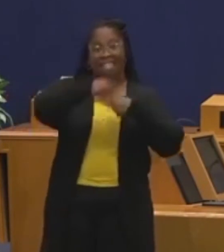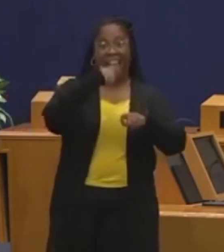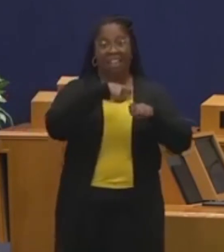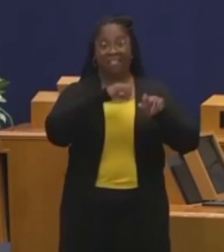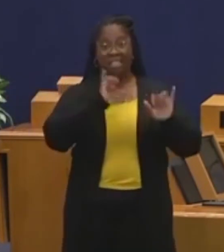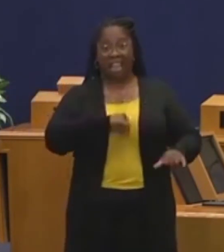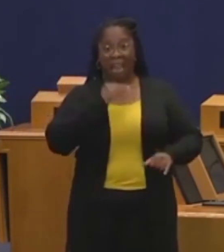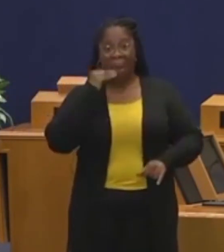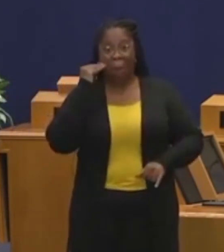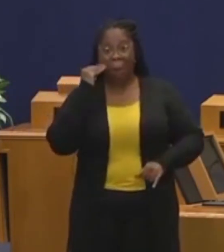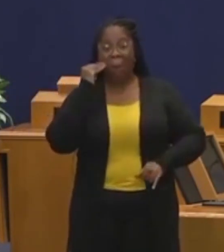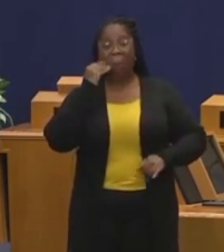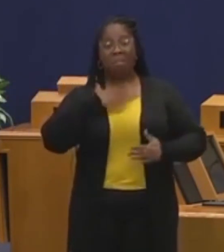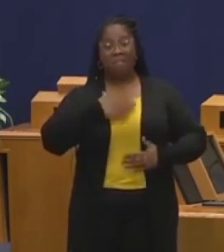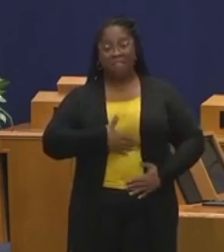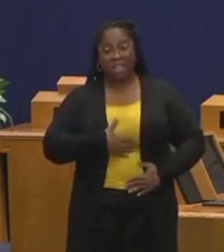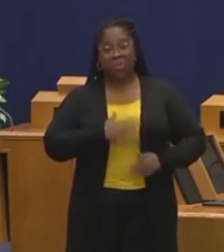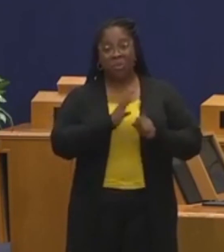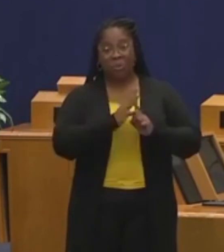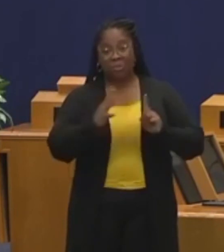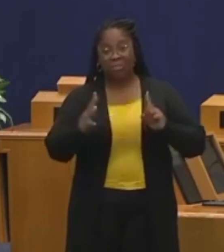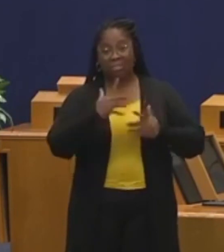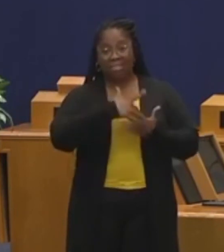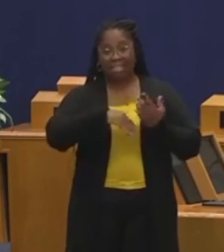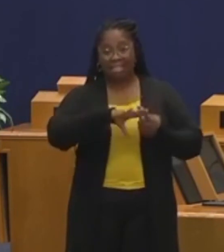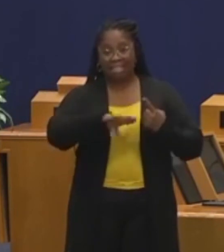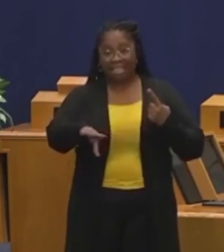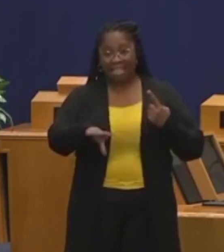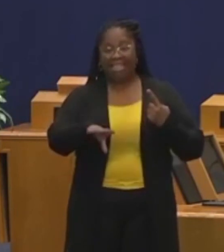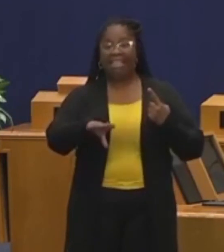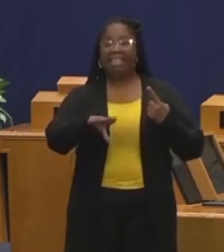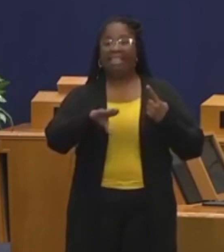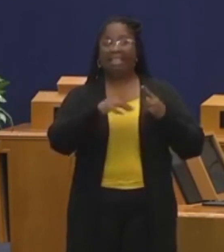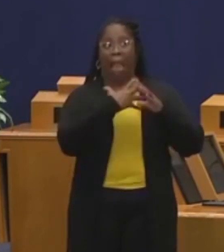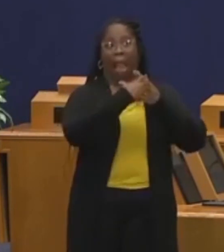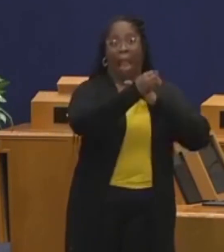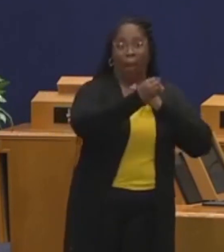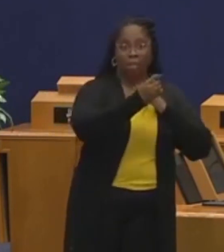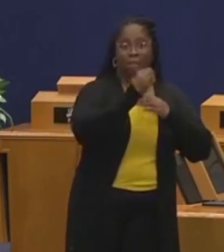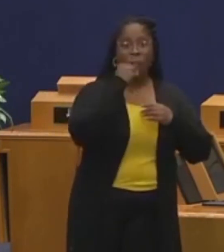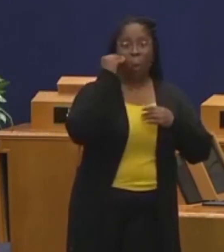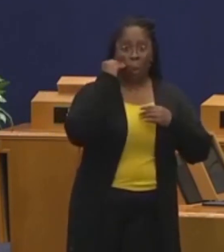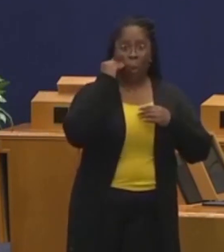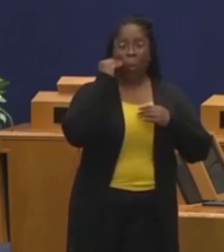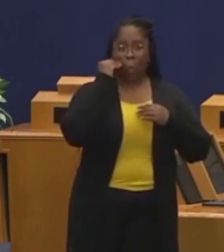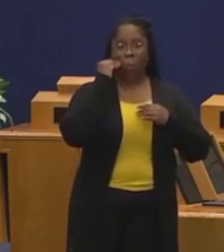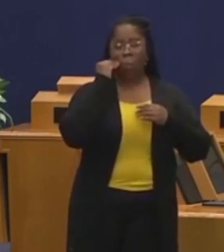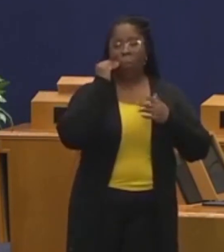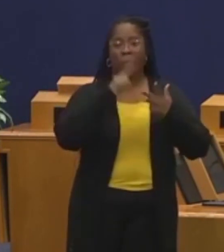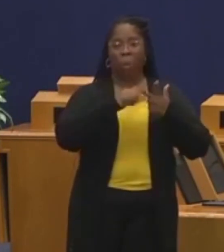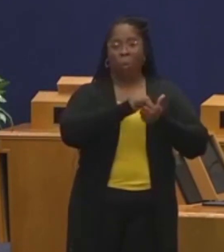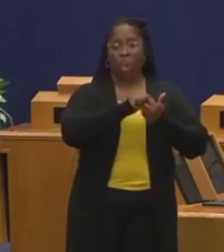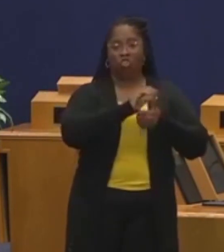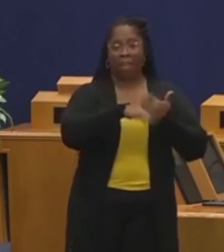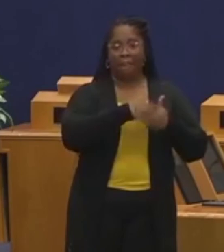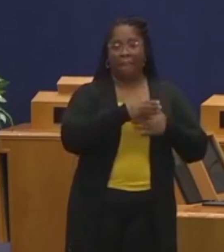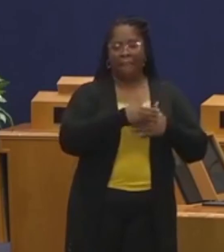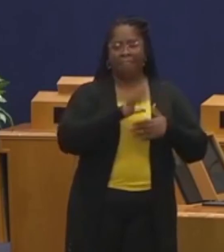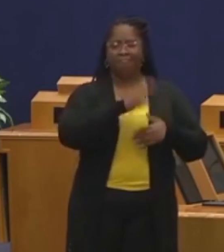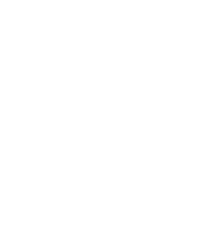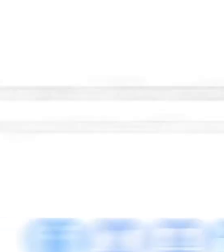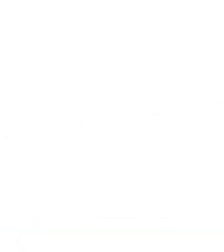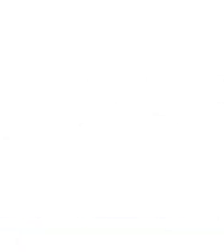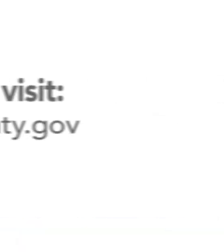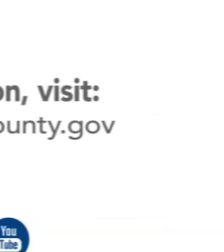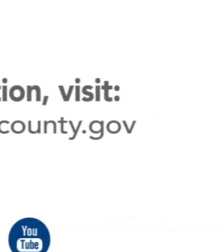physical distancing if you must be out of the home, and that means keeping six feet apart from others, and washing our hands frequently.